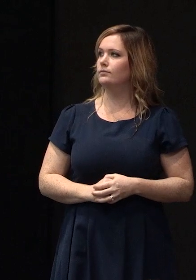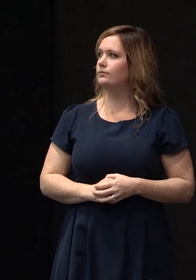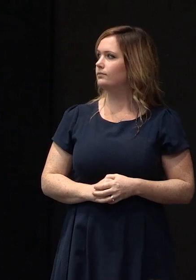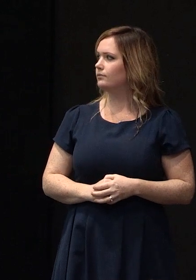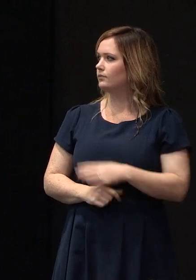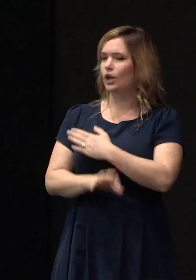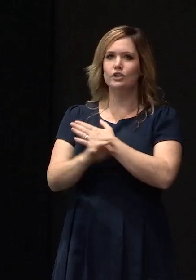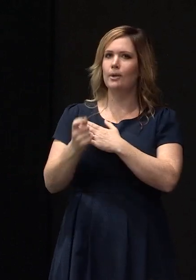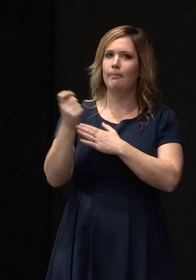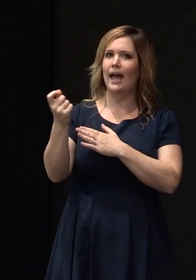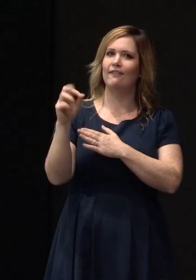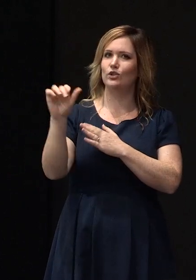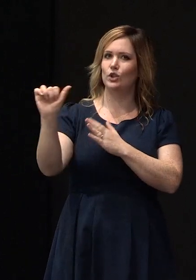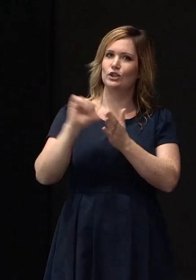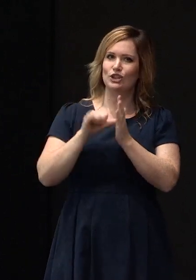don't pay the premium